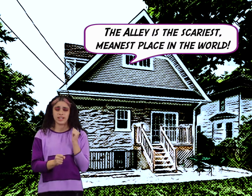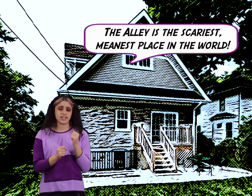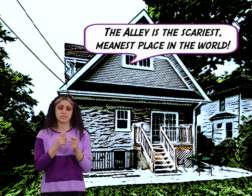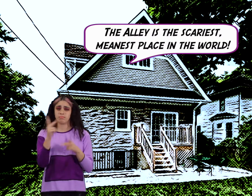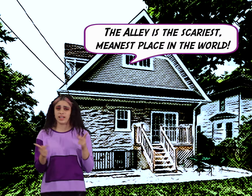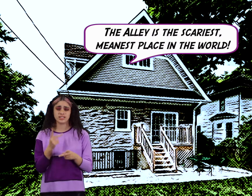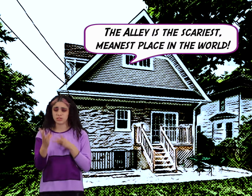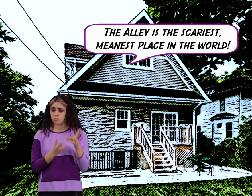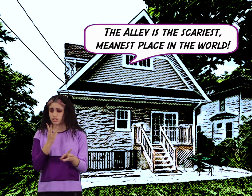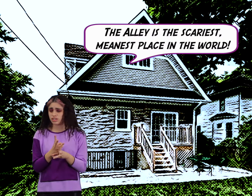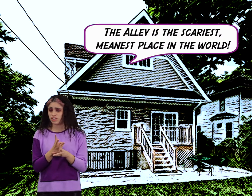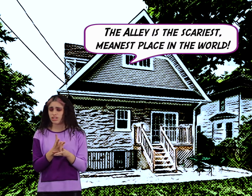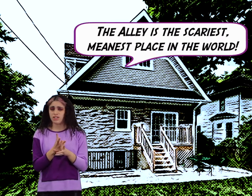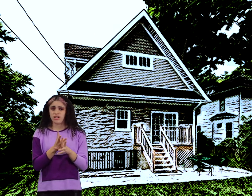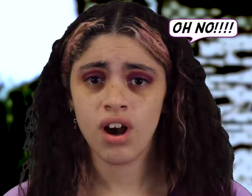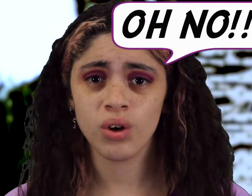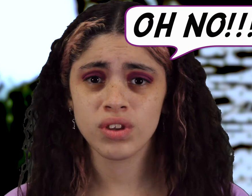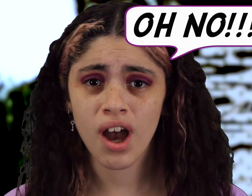meanest place in the world. Oh no!